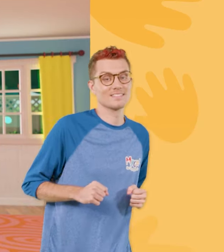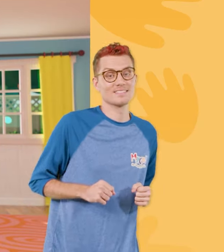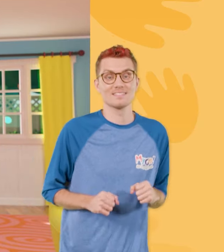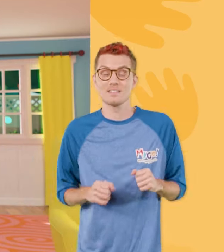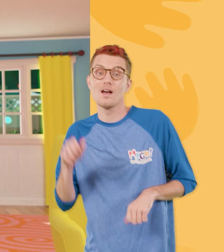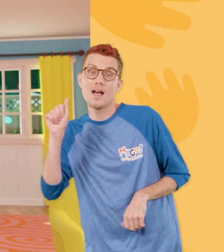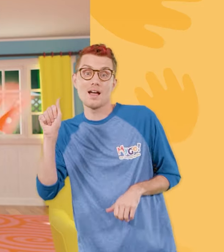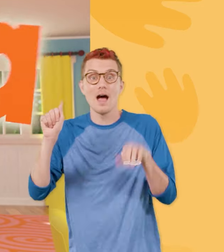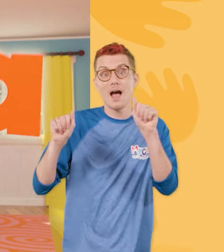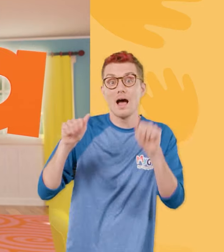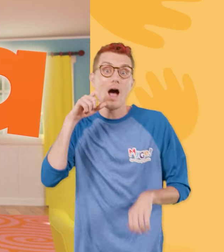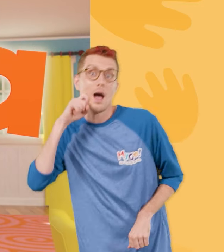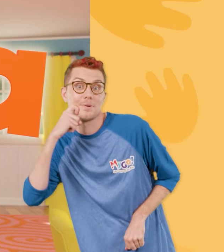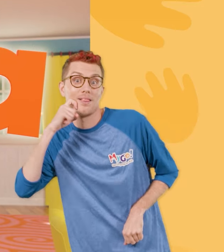Ah ah ah oh